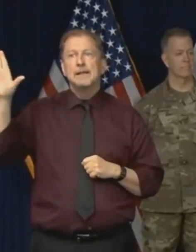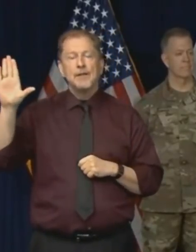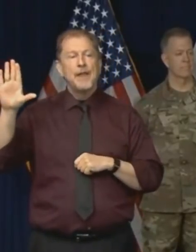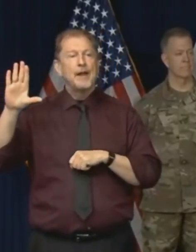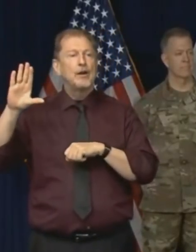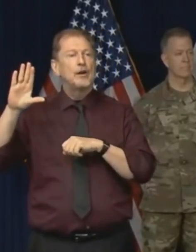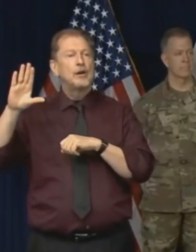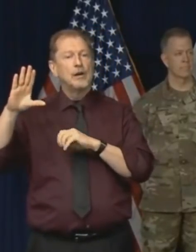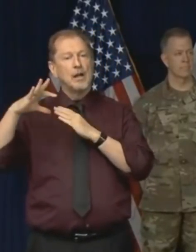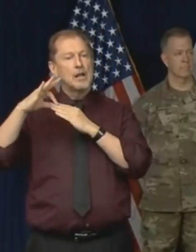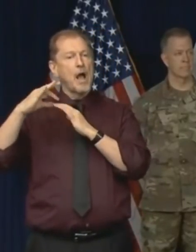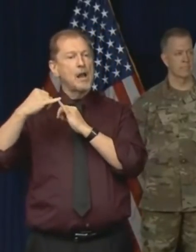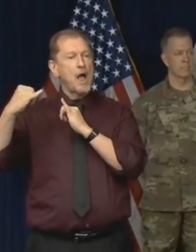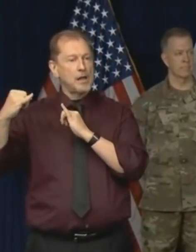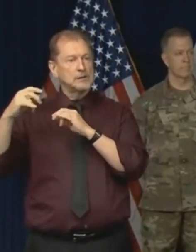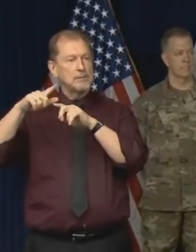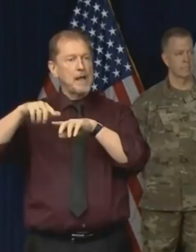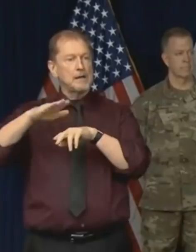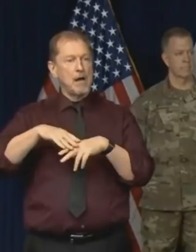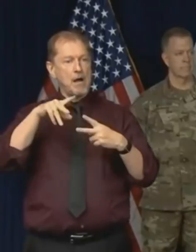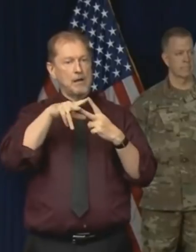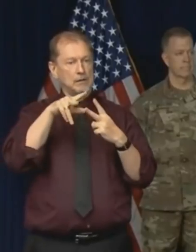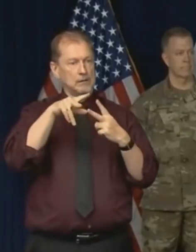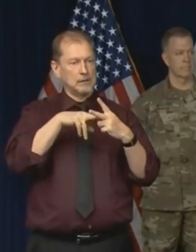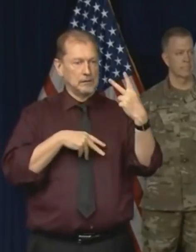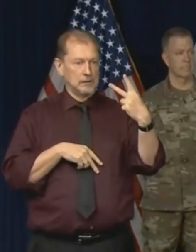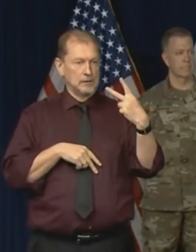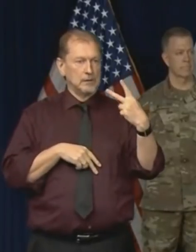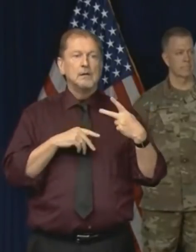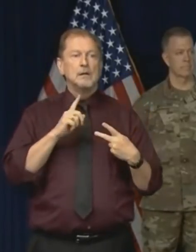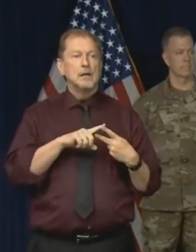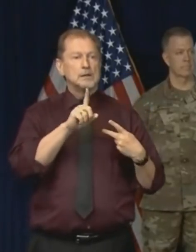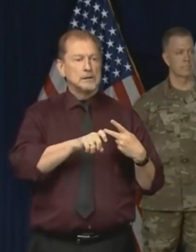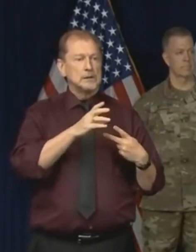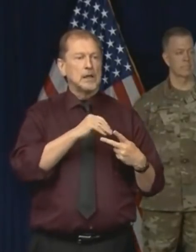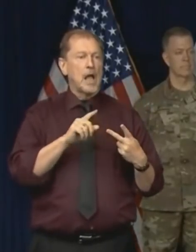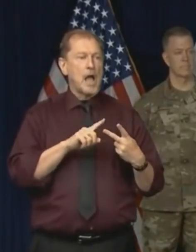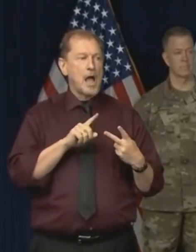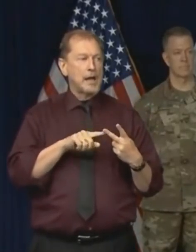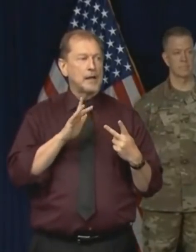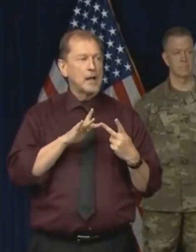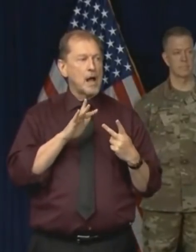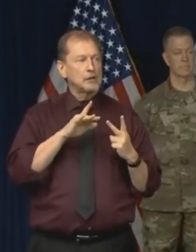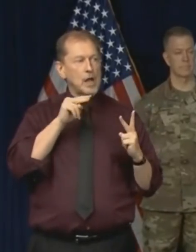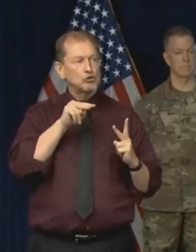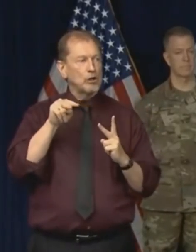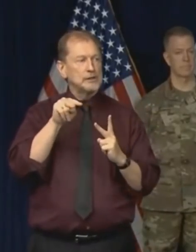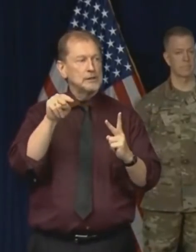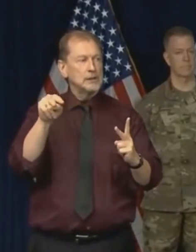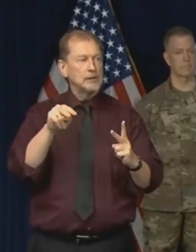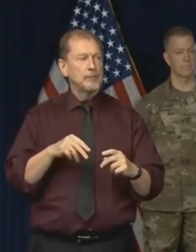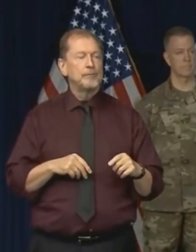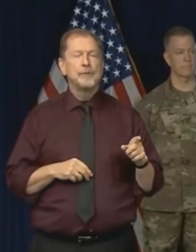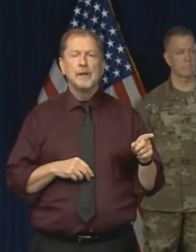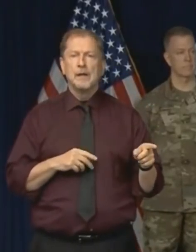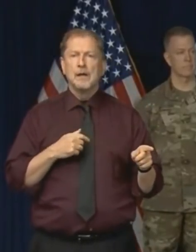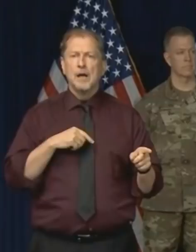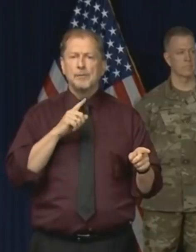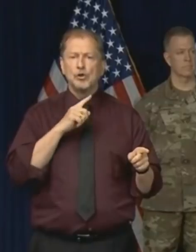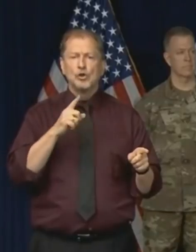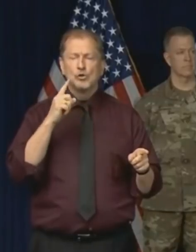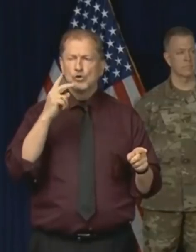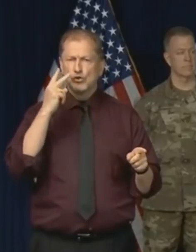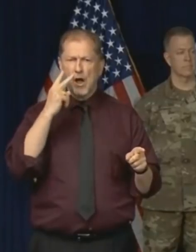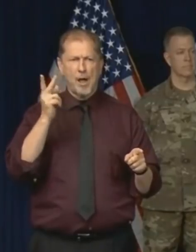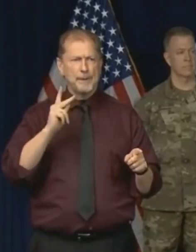many ways dependent upon this widespread testing and contact tracing. And I'm sure you saw and heard the group of